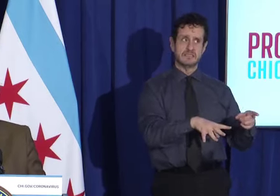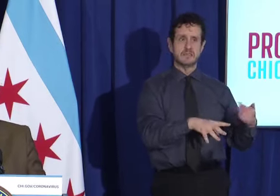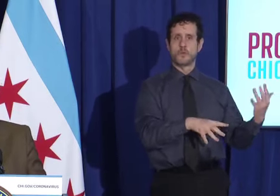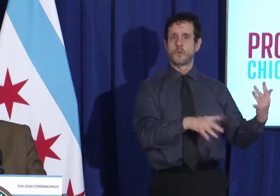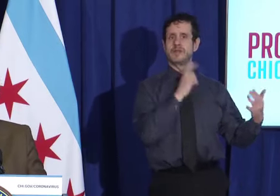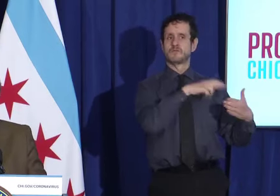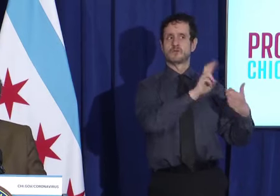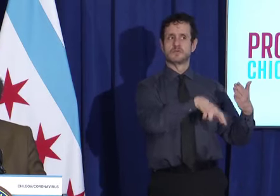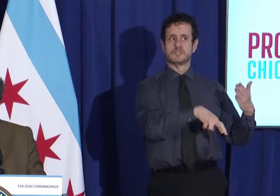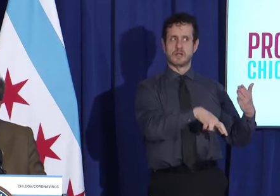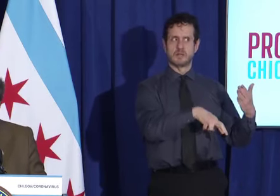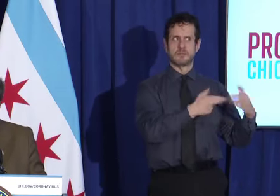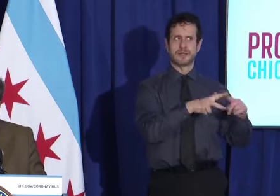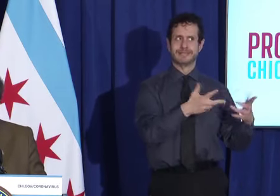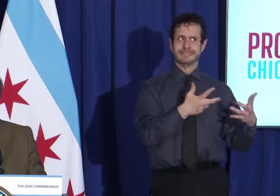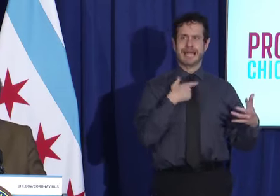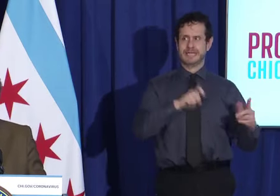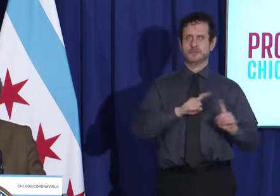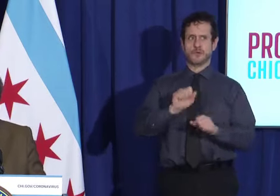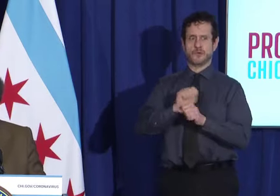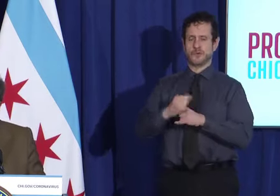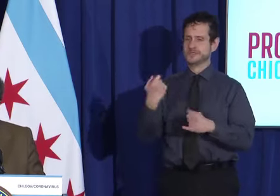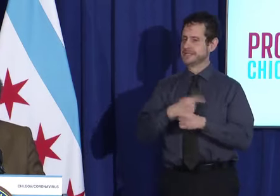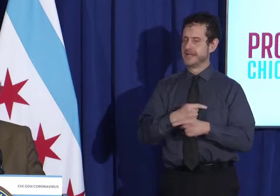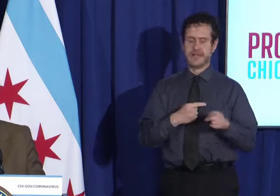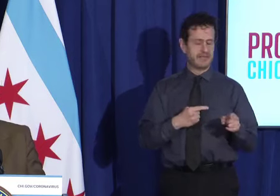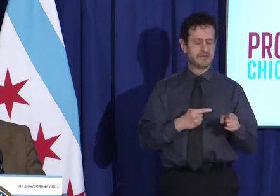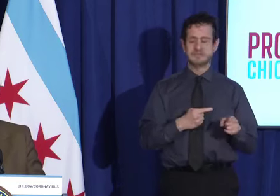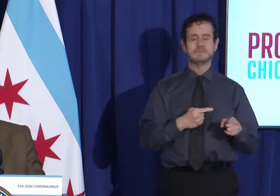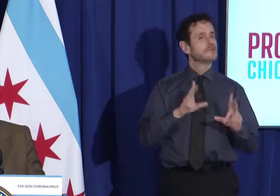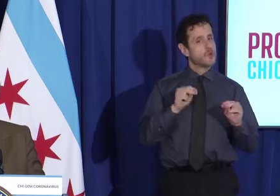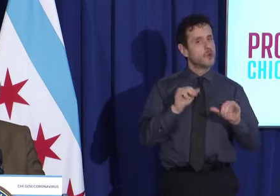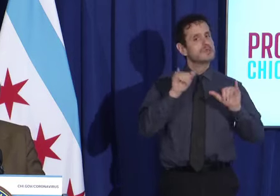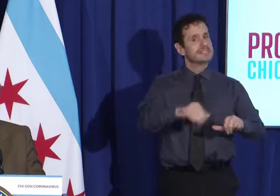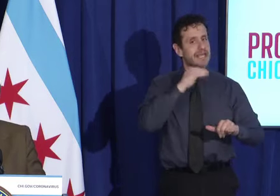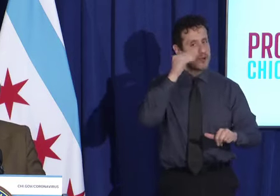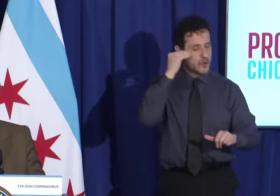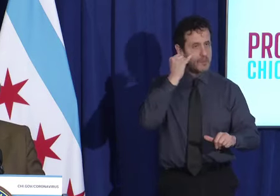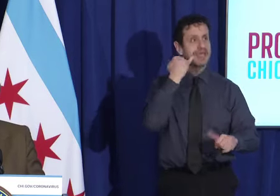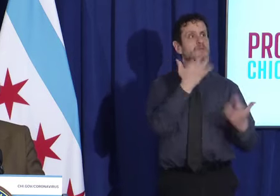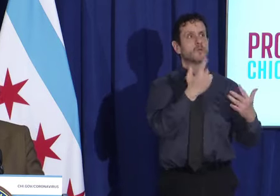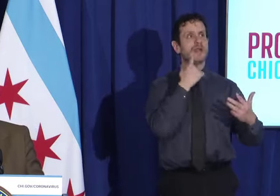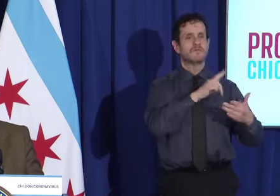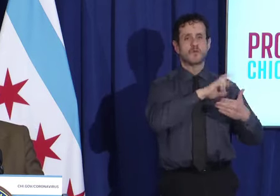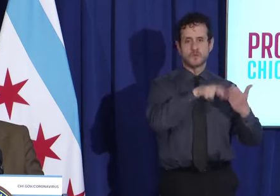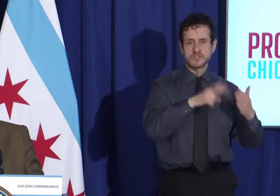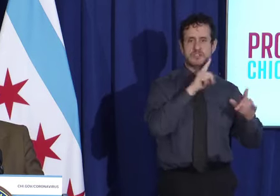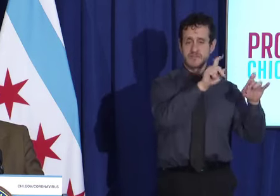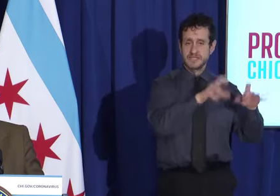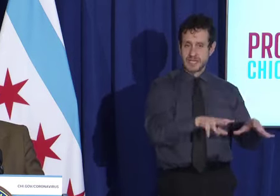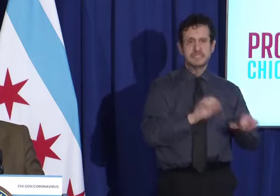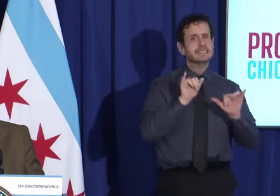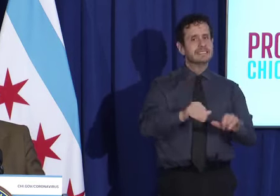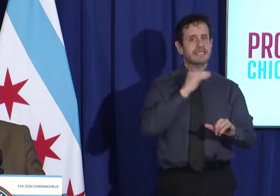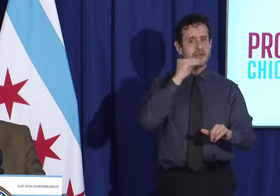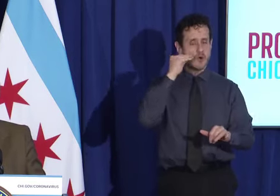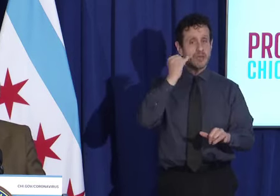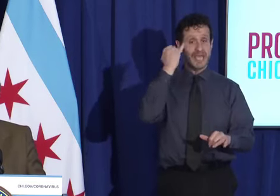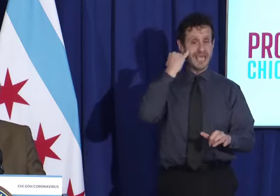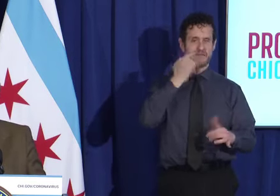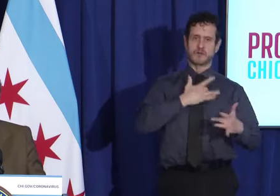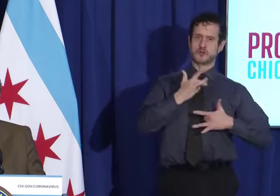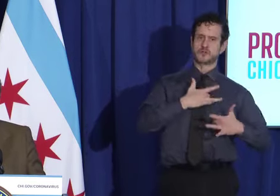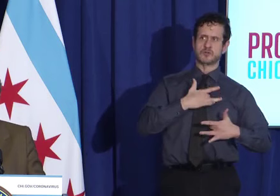stay home. If you have a test pending, absolutely stay home. And if you're worried that your rights as a worker will not be protected,